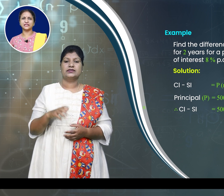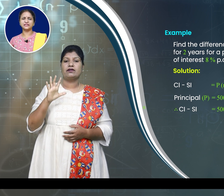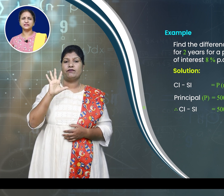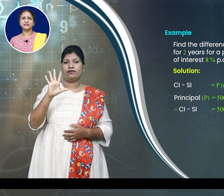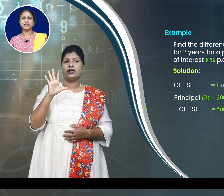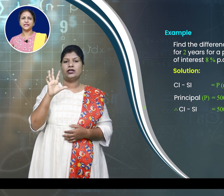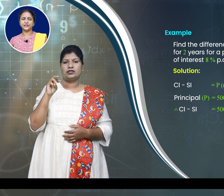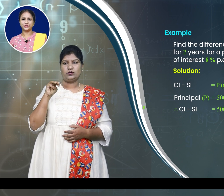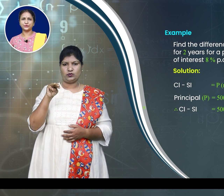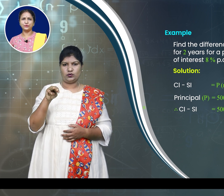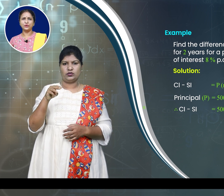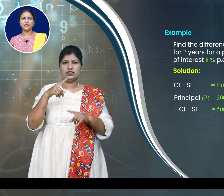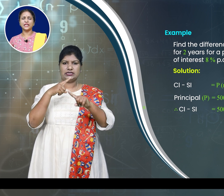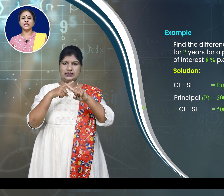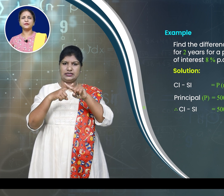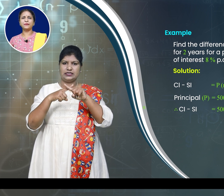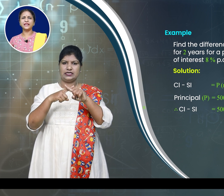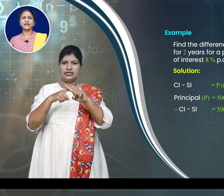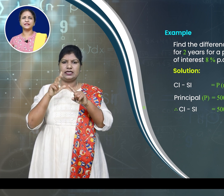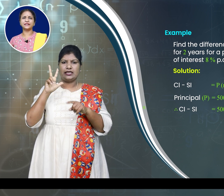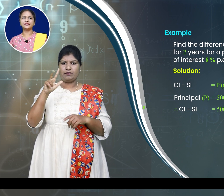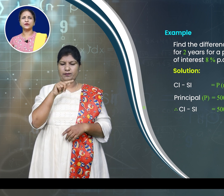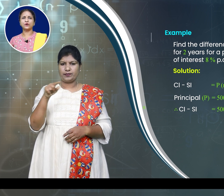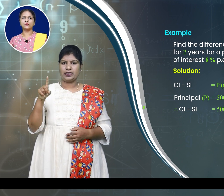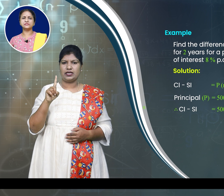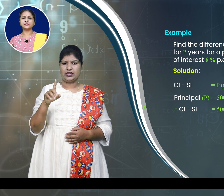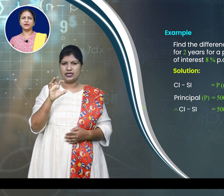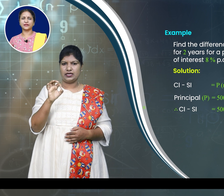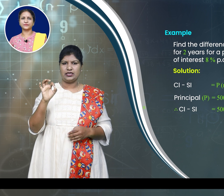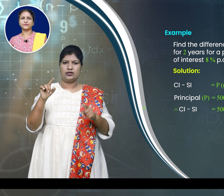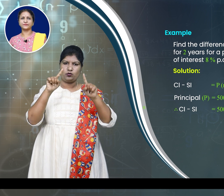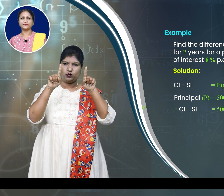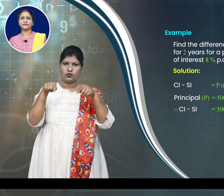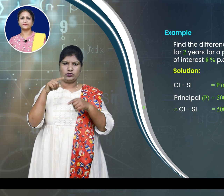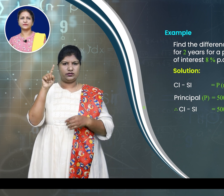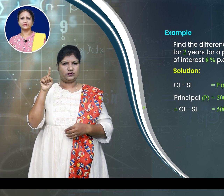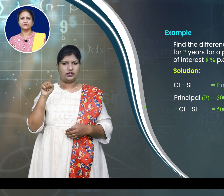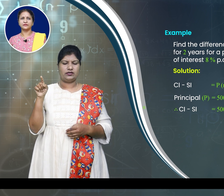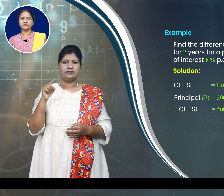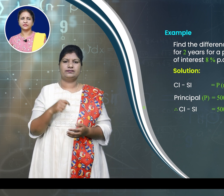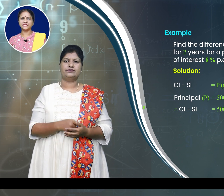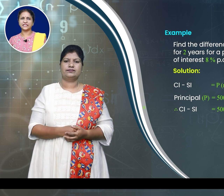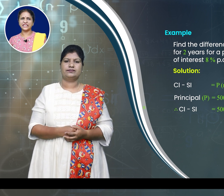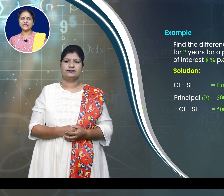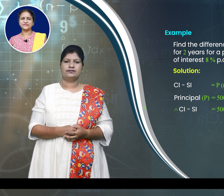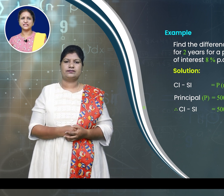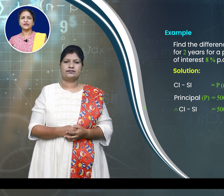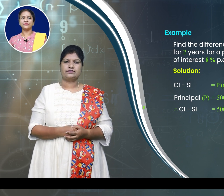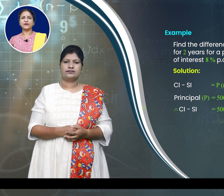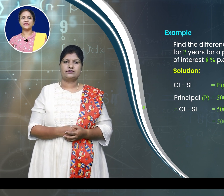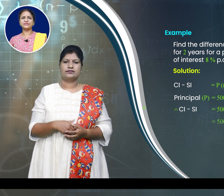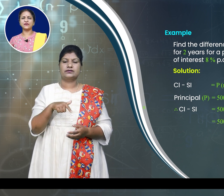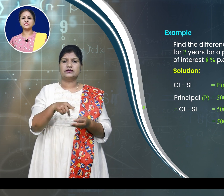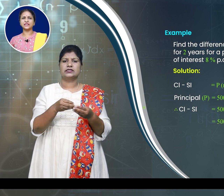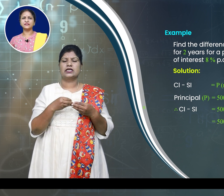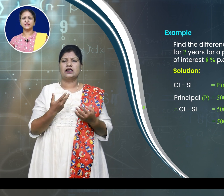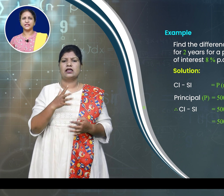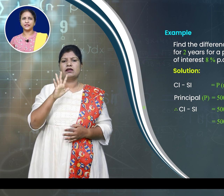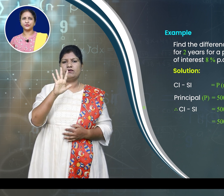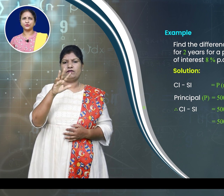into 8 by 100 whole square. That gives 5000 into